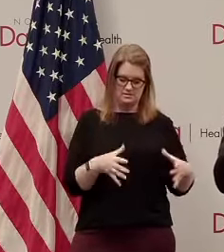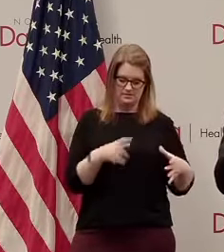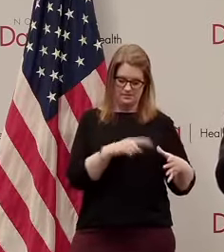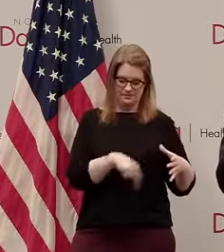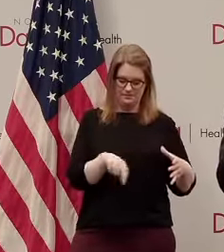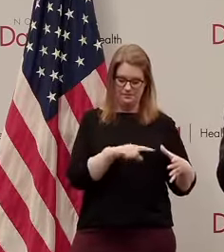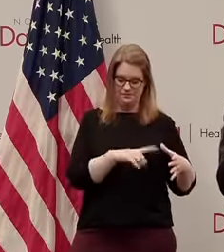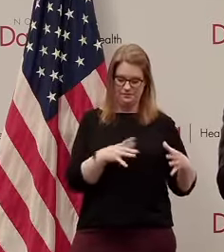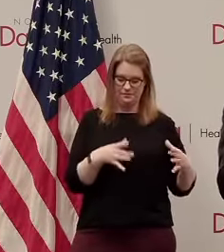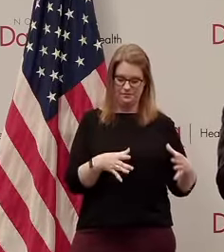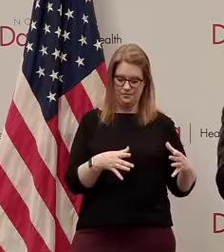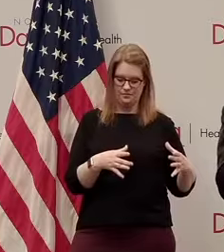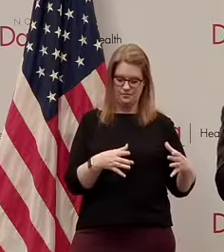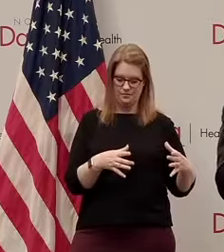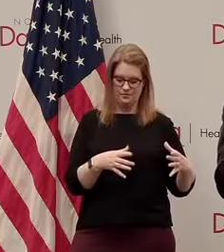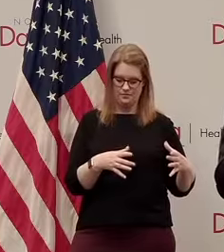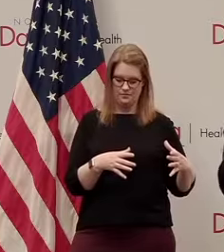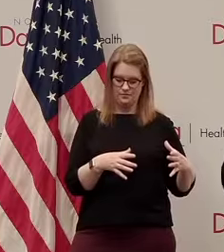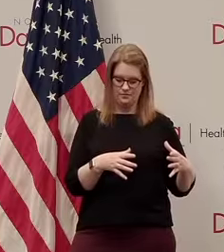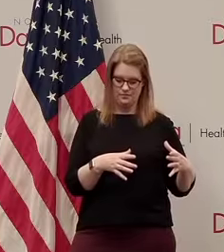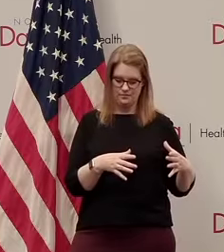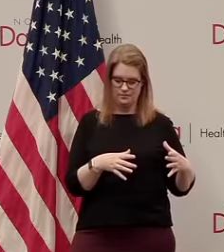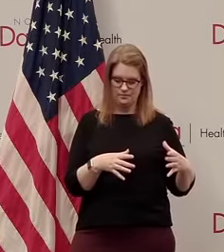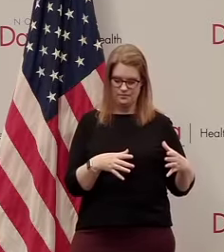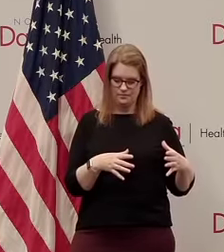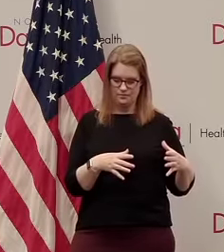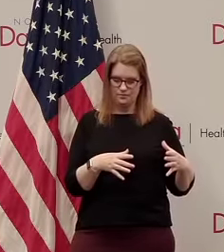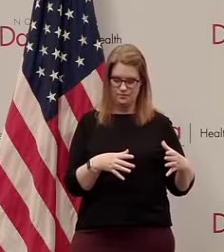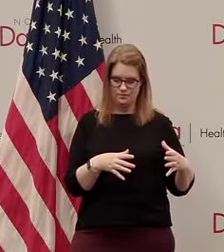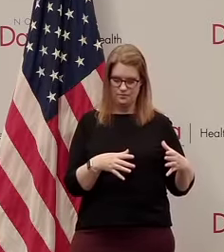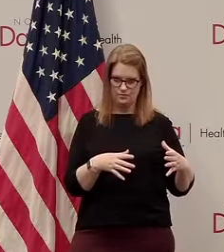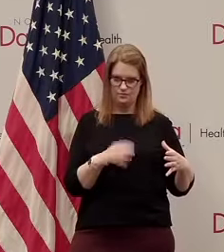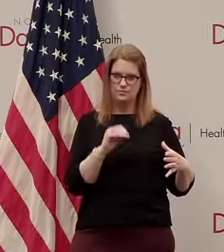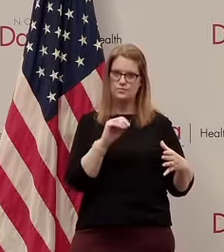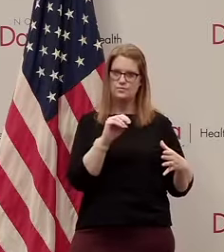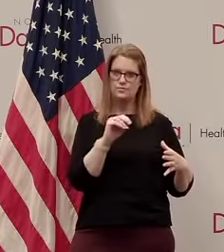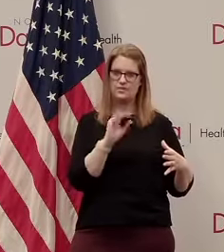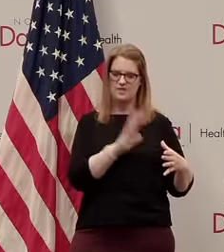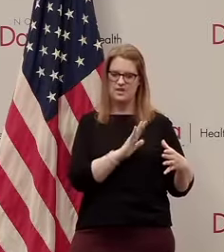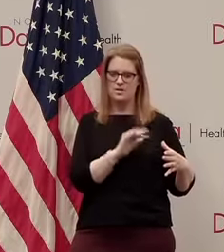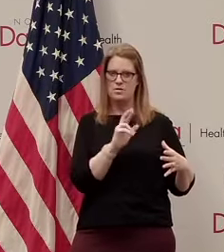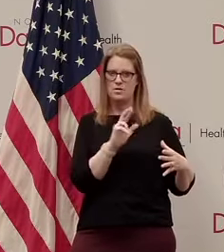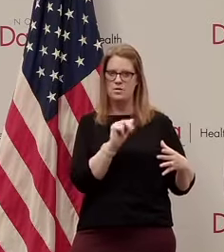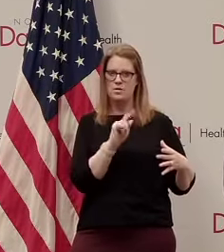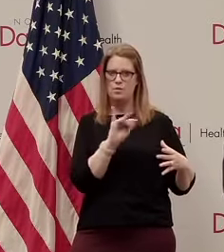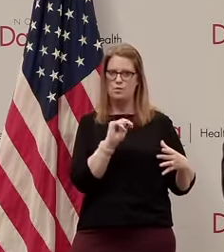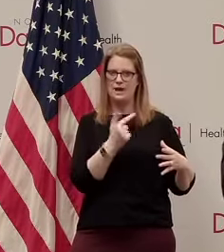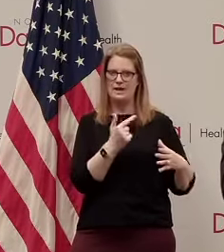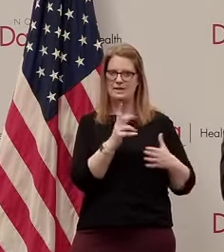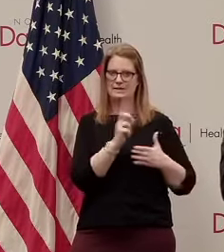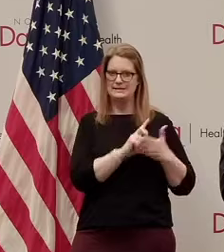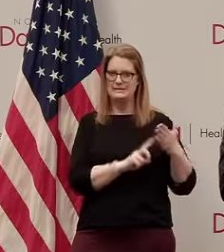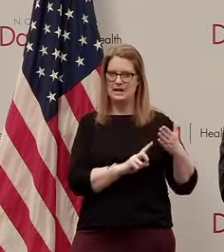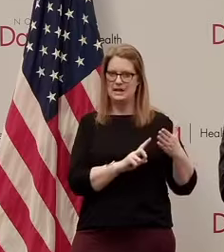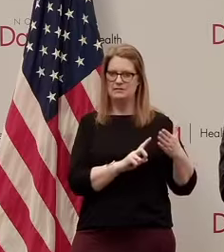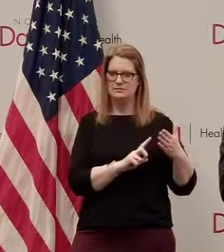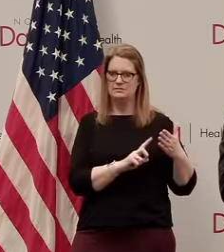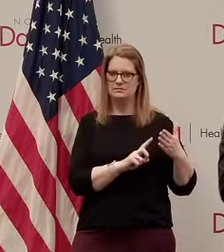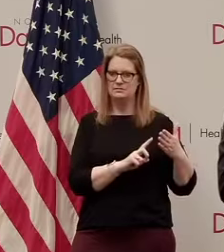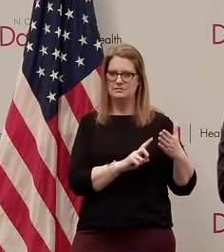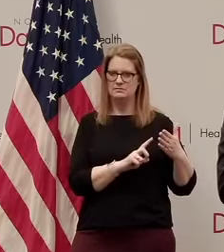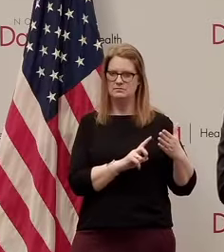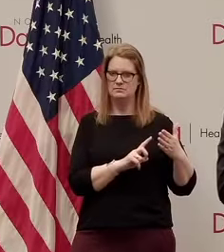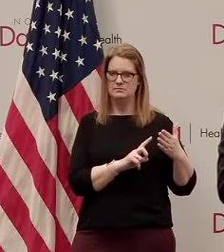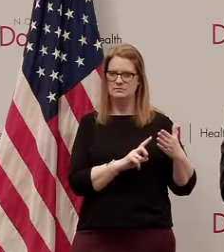a couple of them one of them is the the rating the rating design in in the in the qualifications